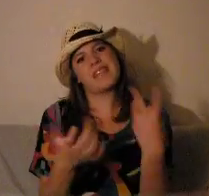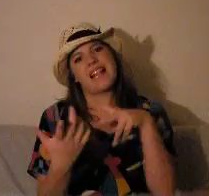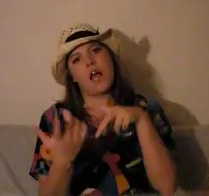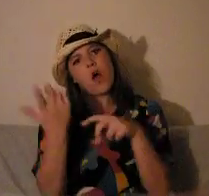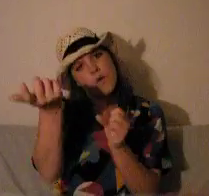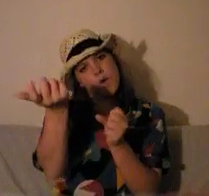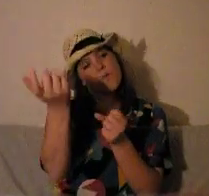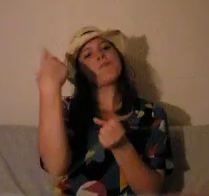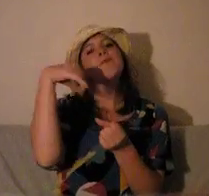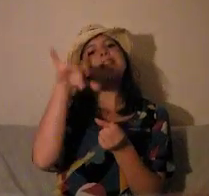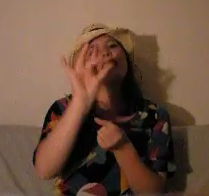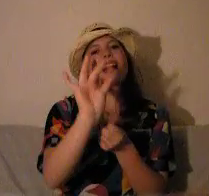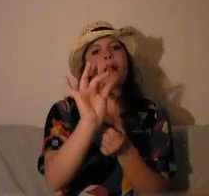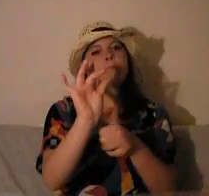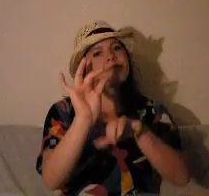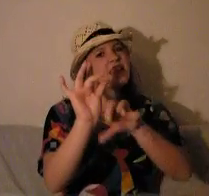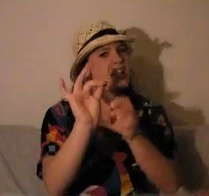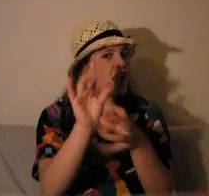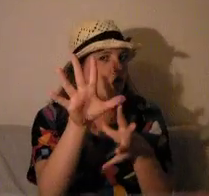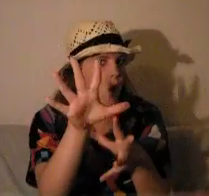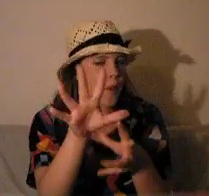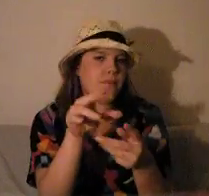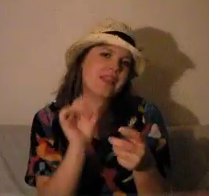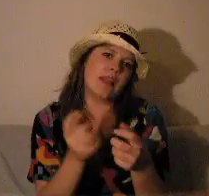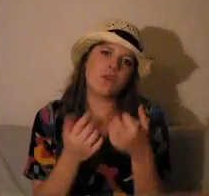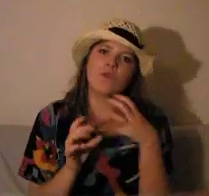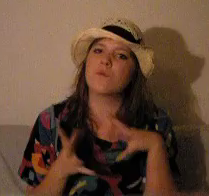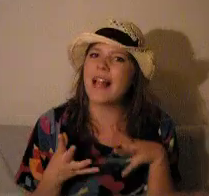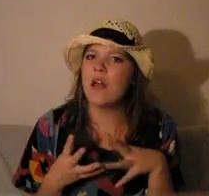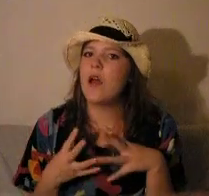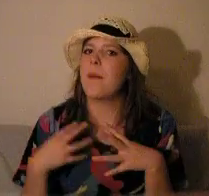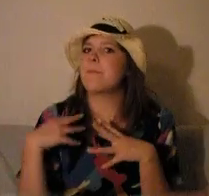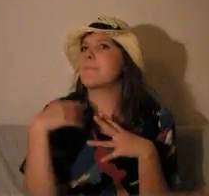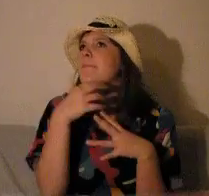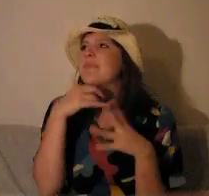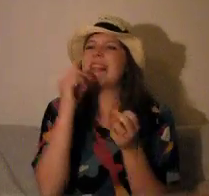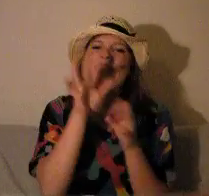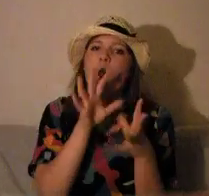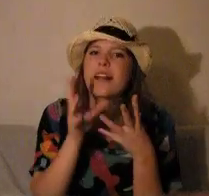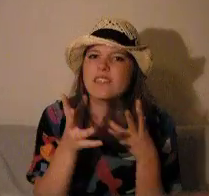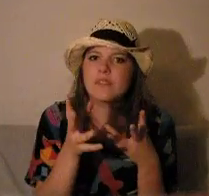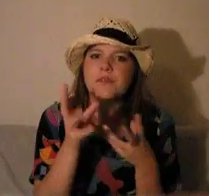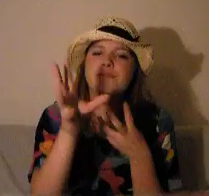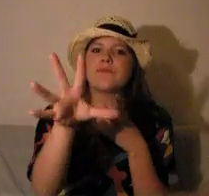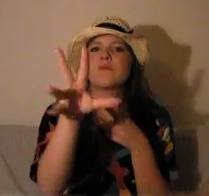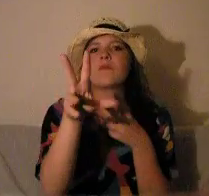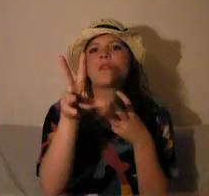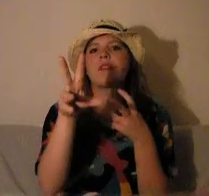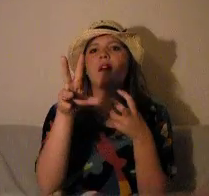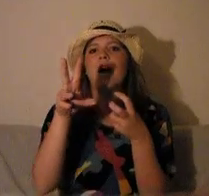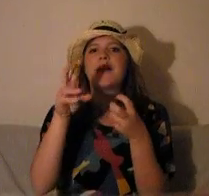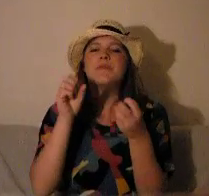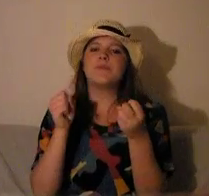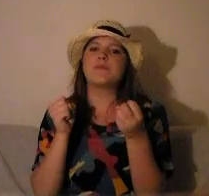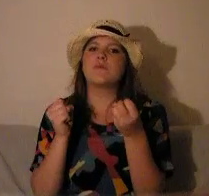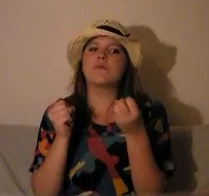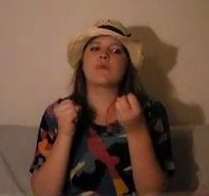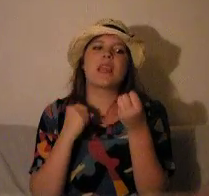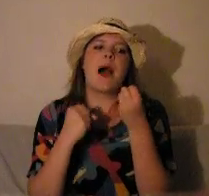is very strong and handsome, because I like a big man, who can take me in his big, strong arms, and throw